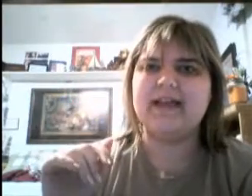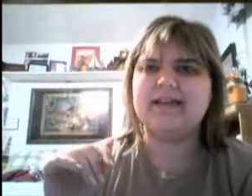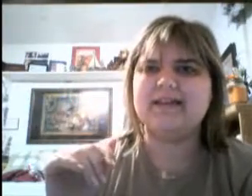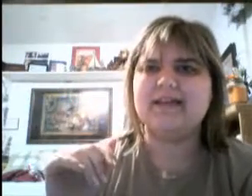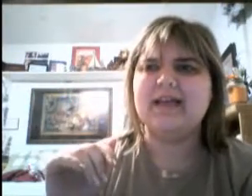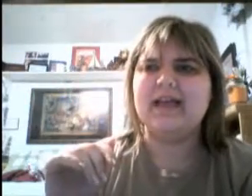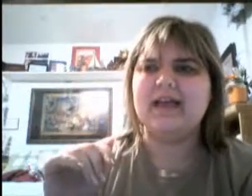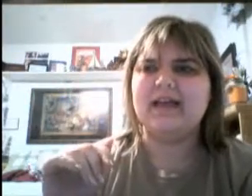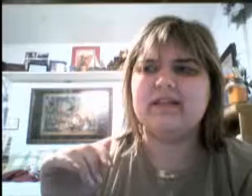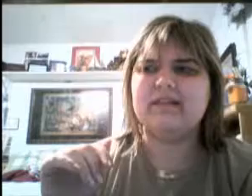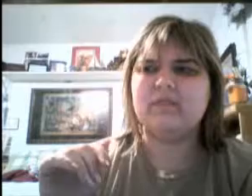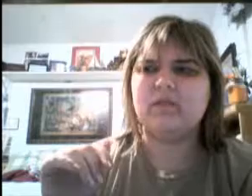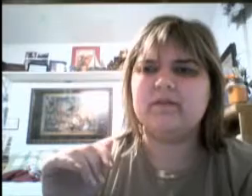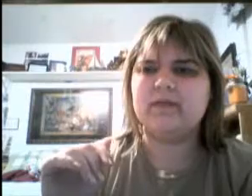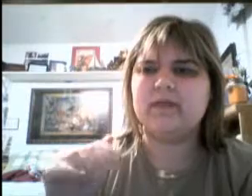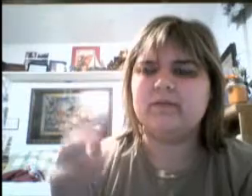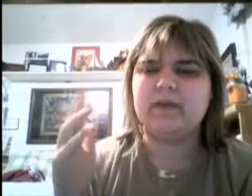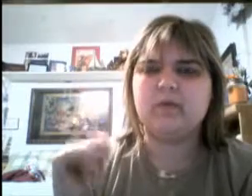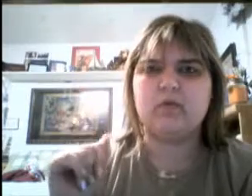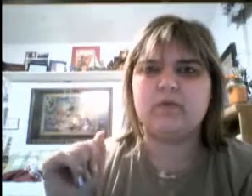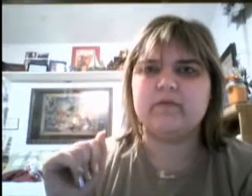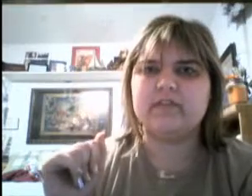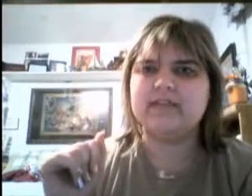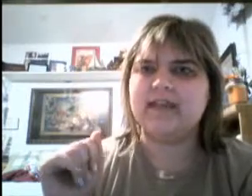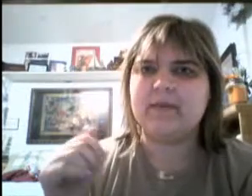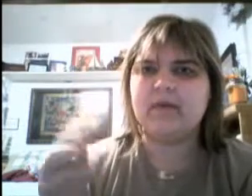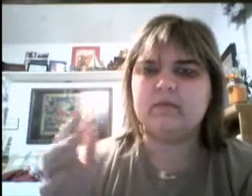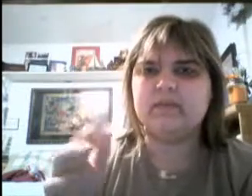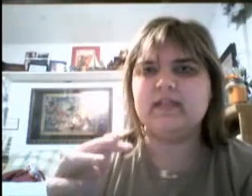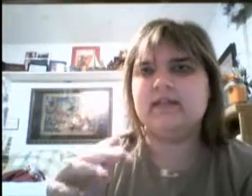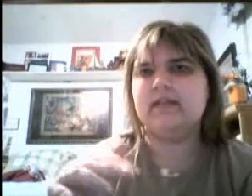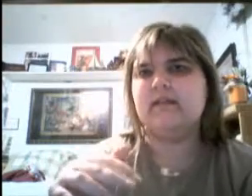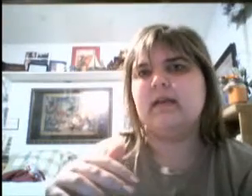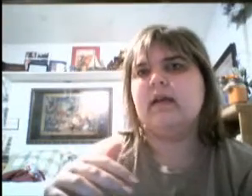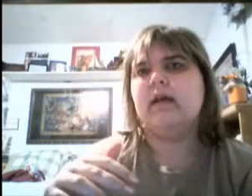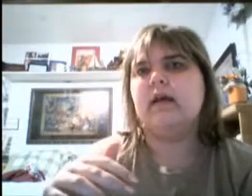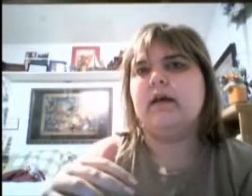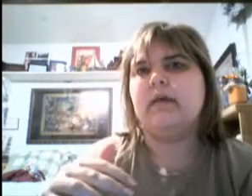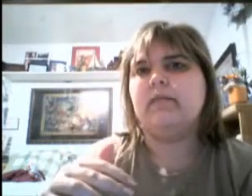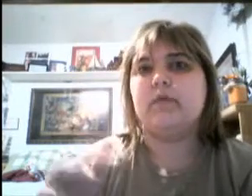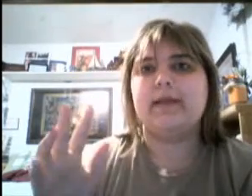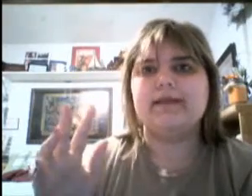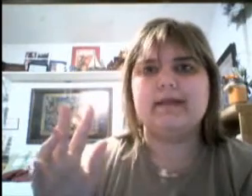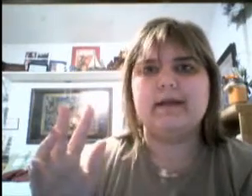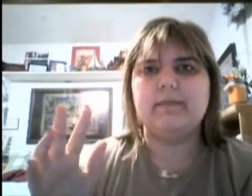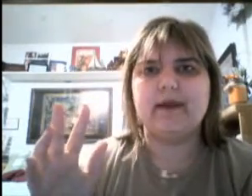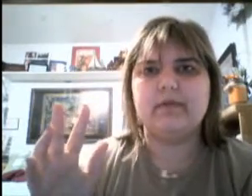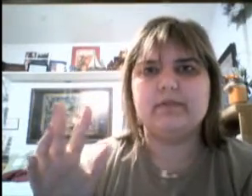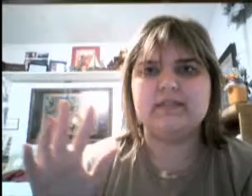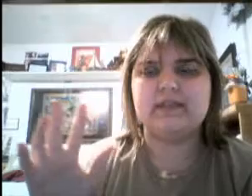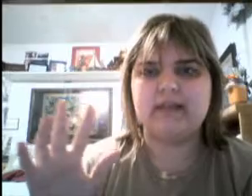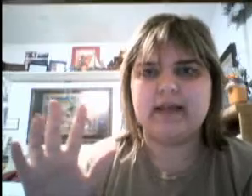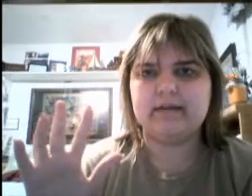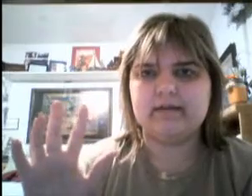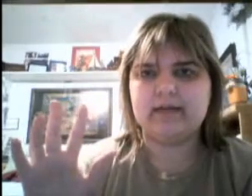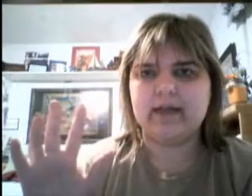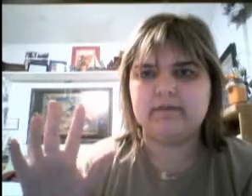like. And, uh, one of the people who work for Disney came out and said that, um, they're really excited about Disneyland having,